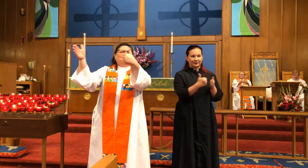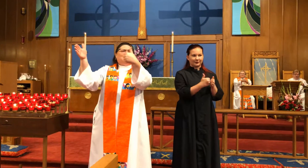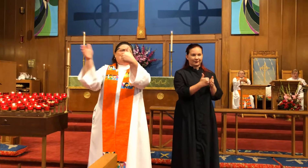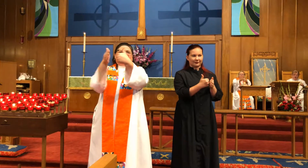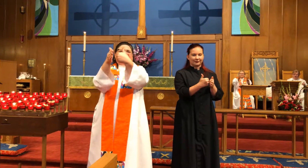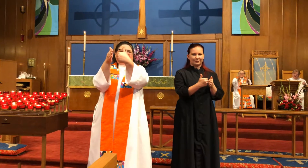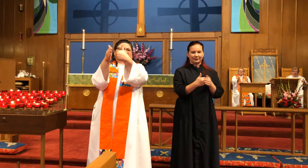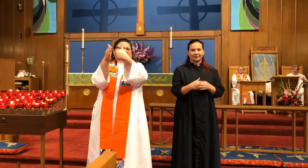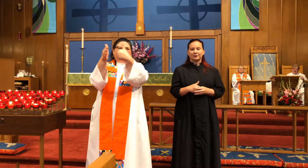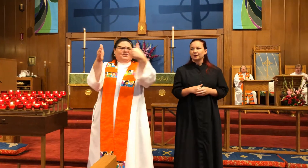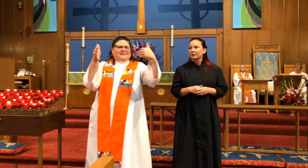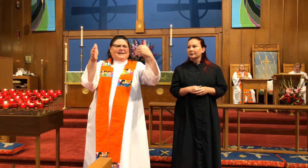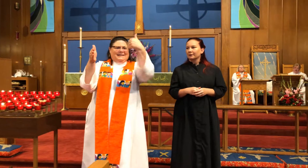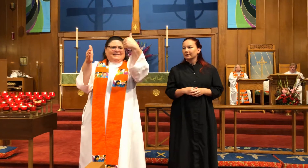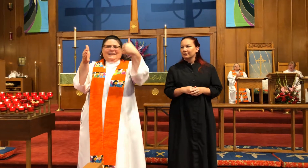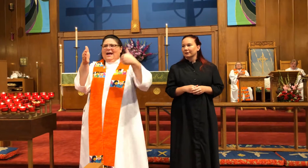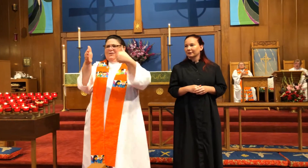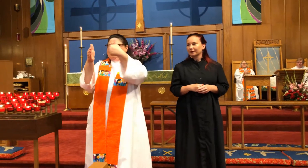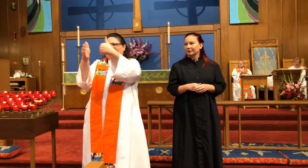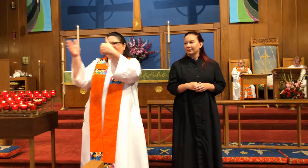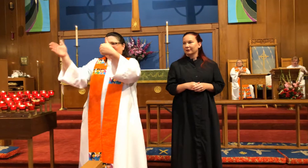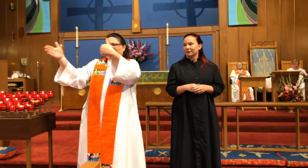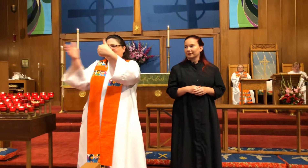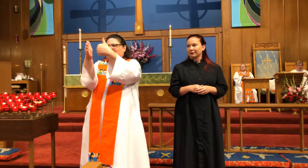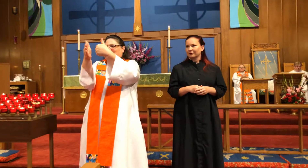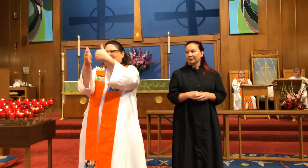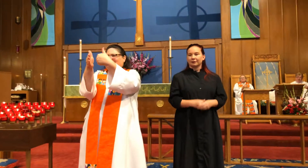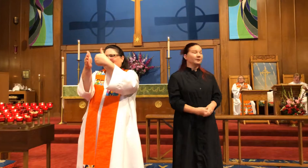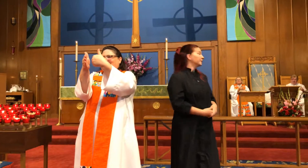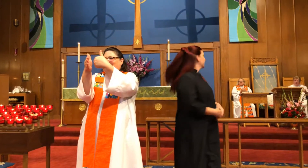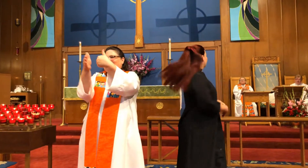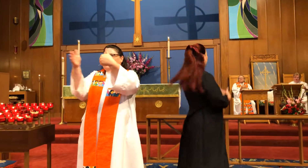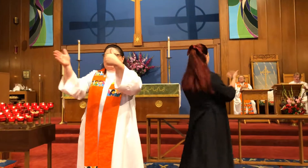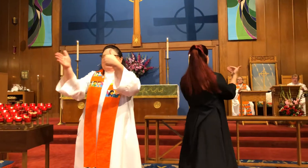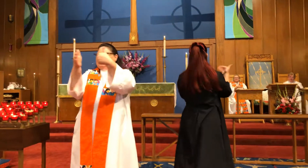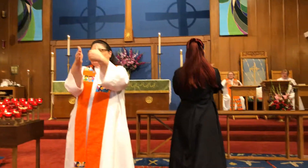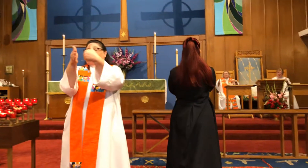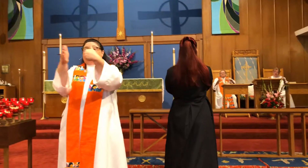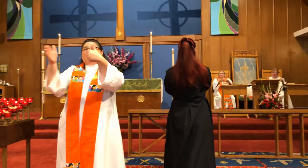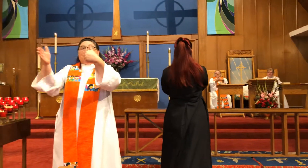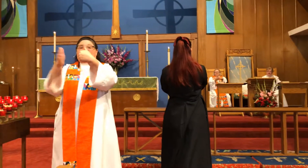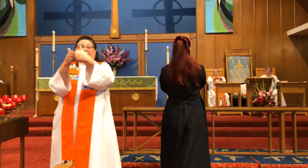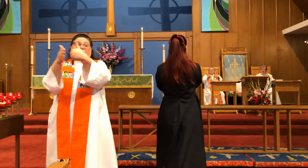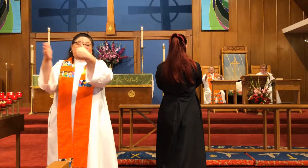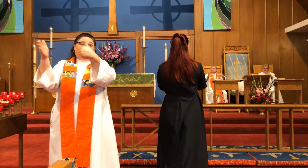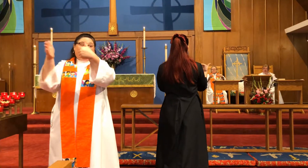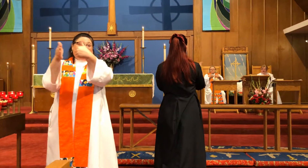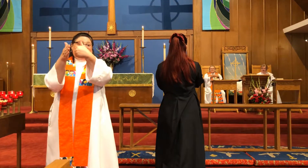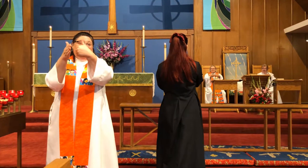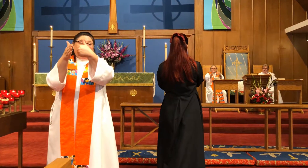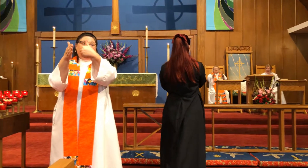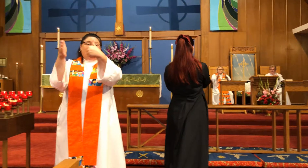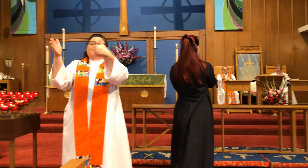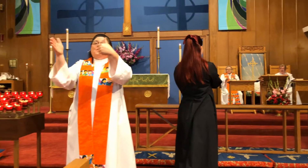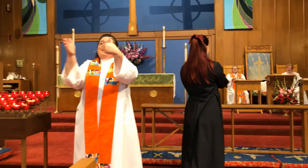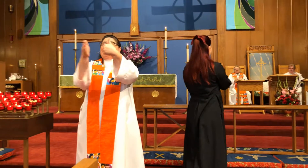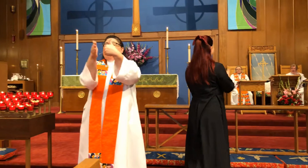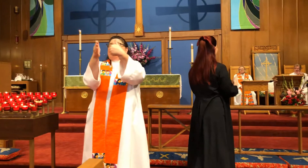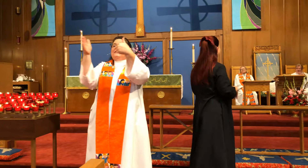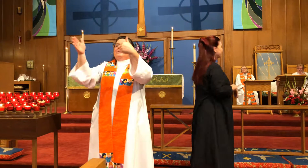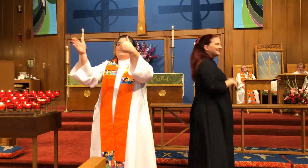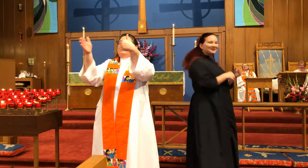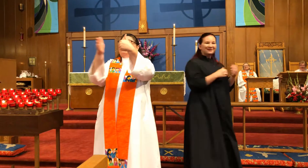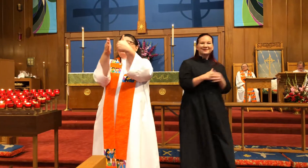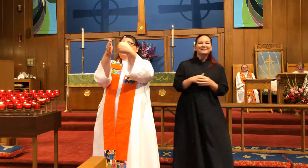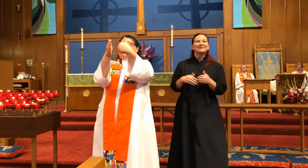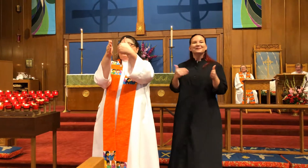a neighbor. It's a person next to you. It's just like this is a house or this is what's next to it. It's just, it's also the word for near. Right? So a